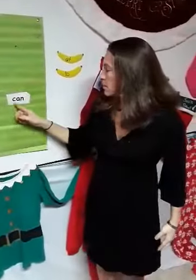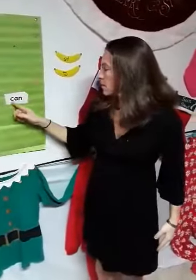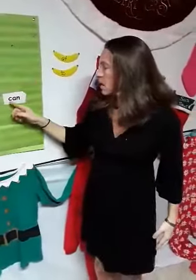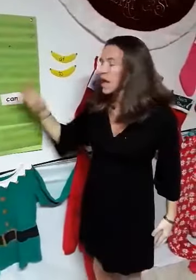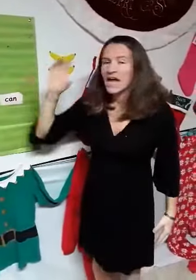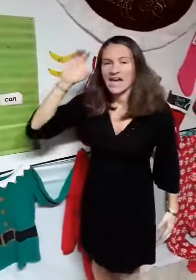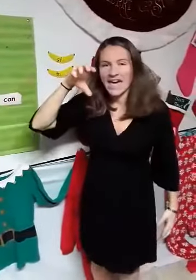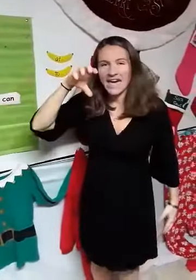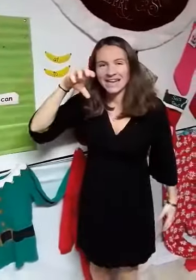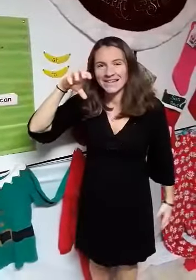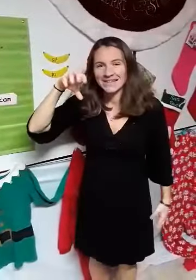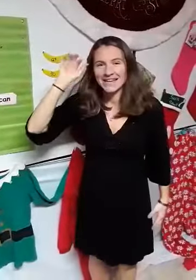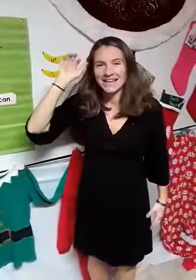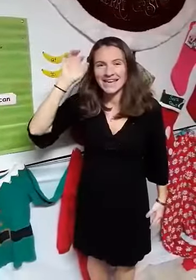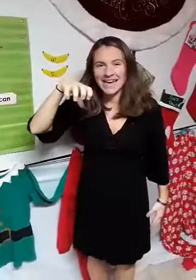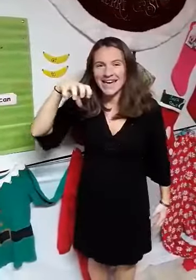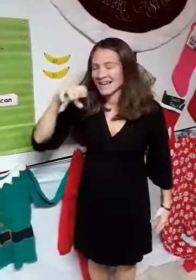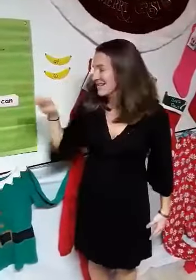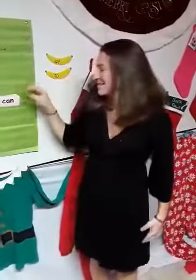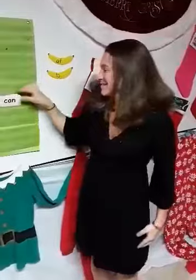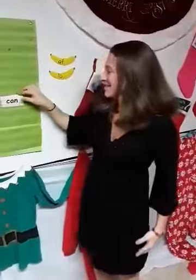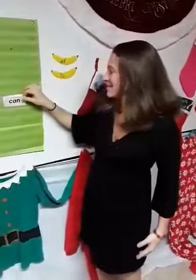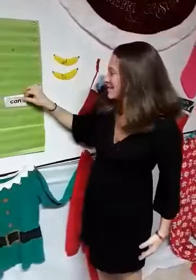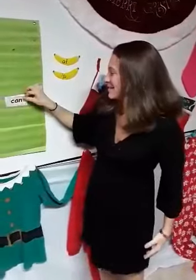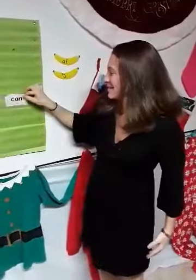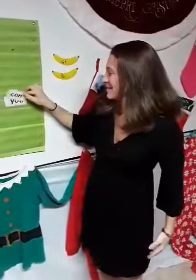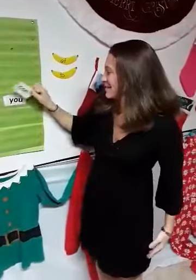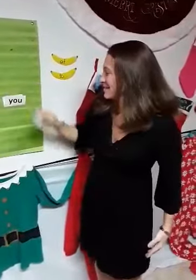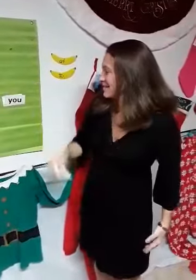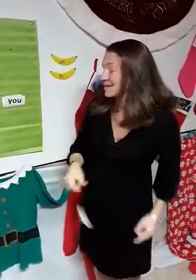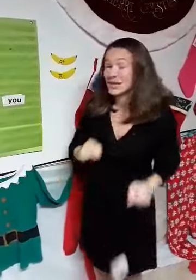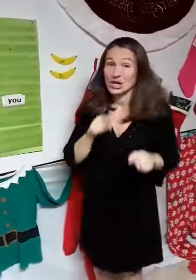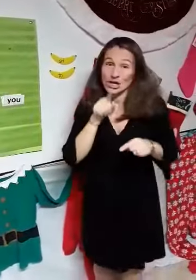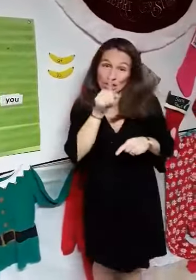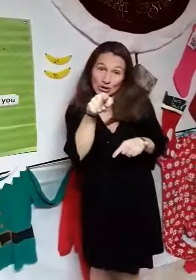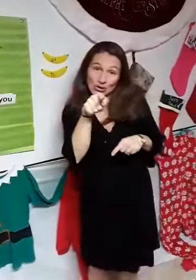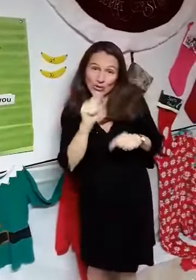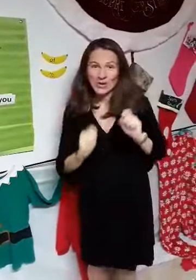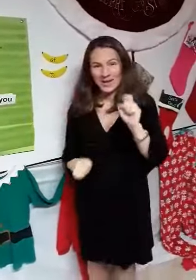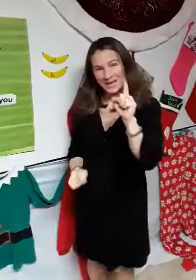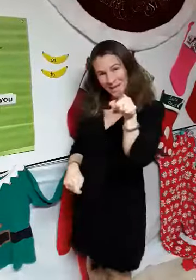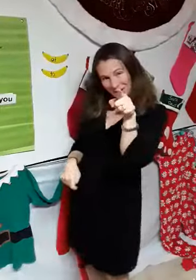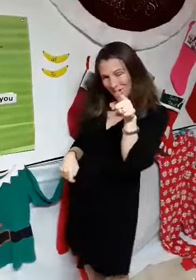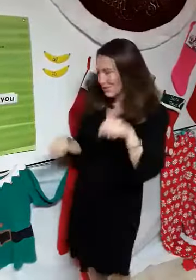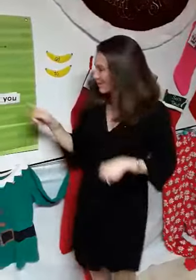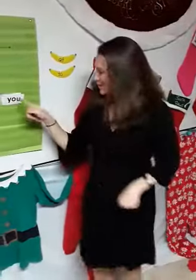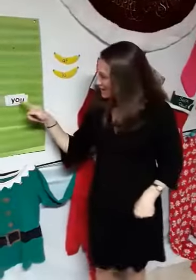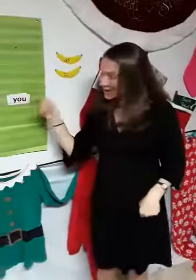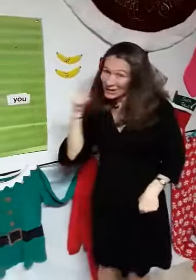Can. Can. You. You. You.